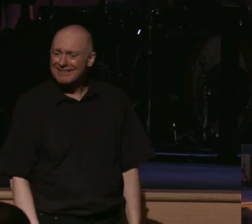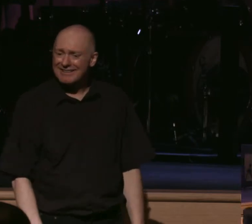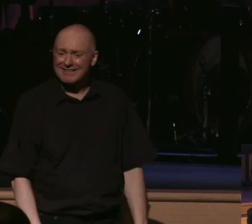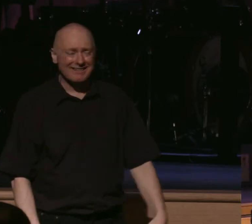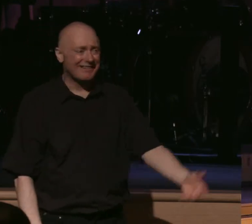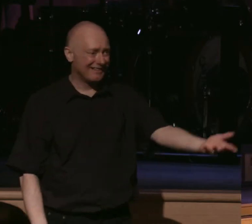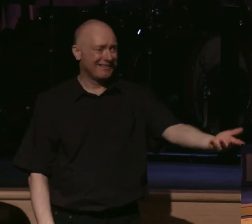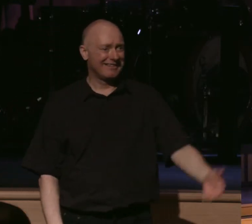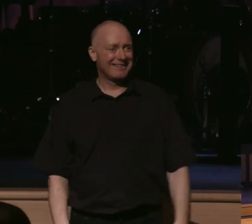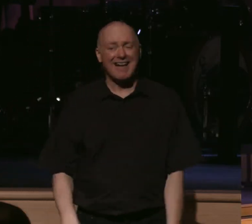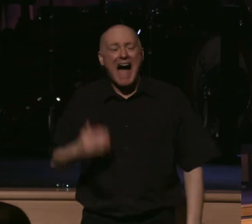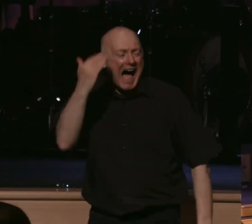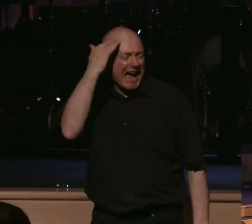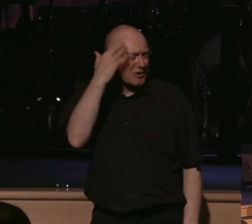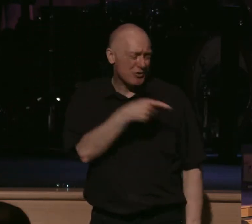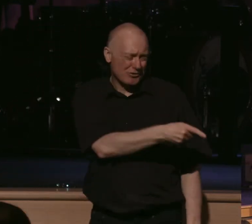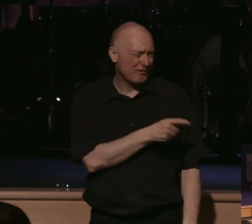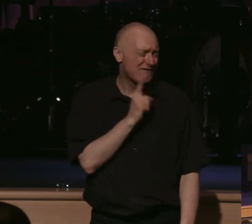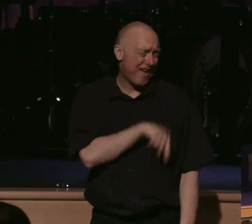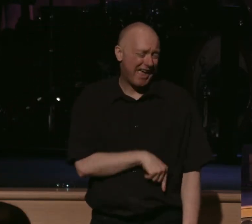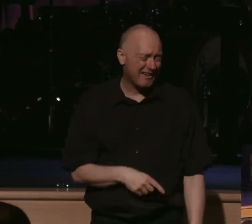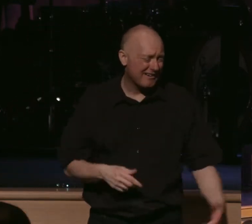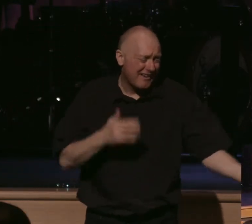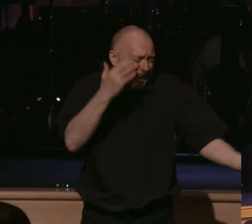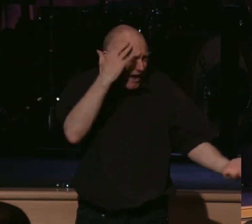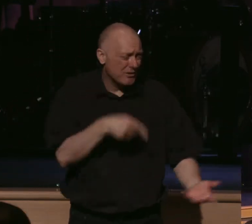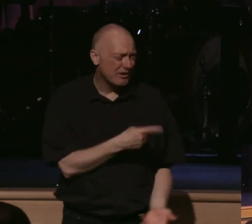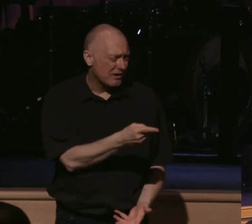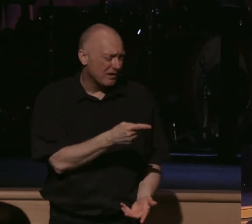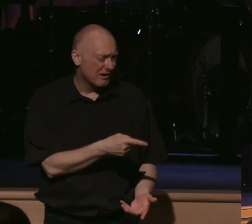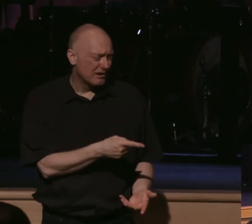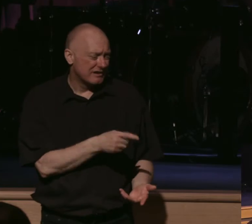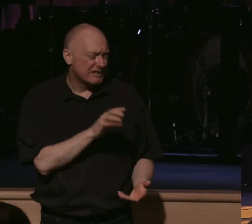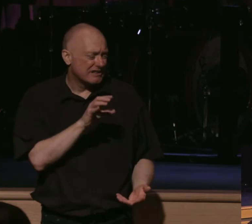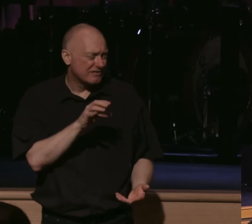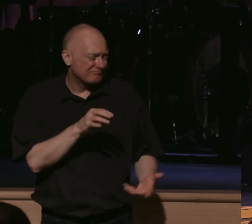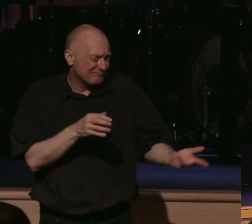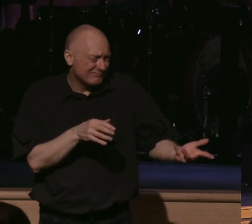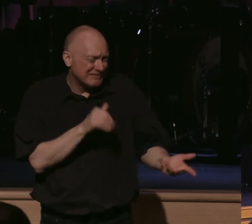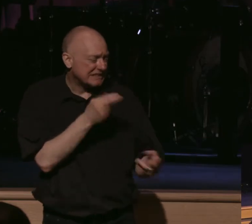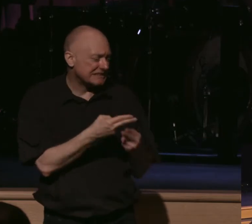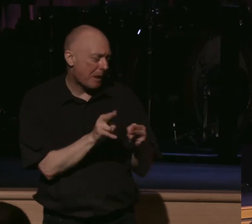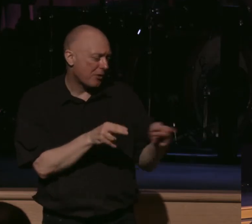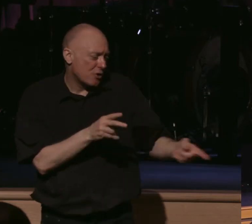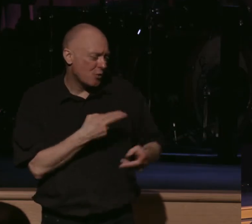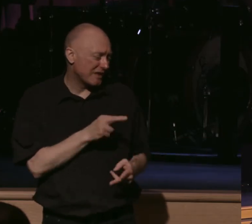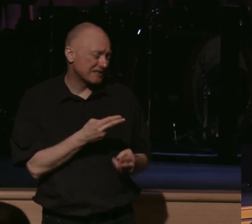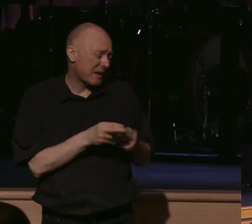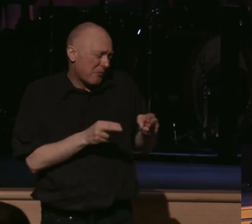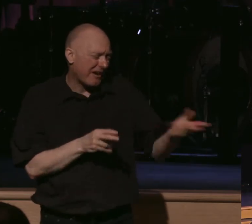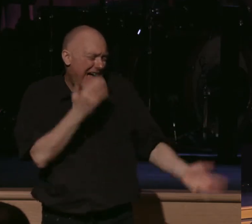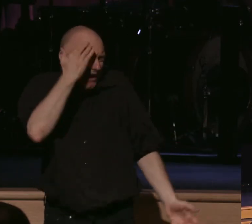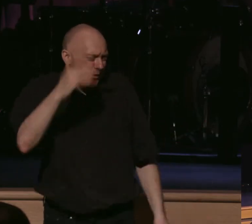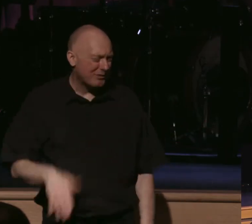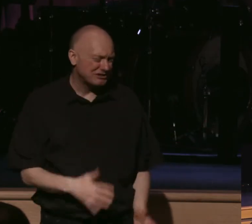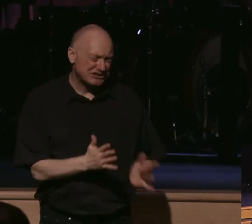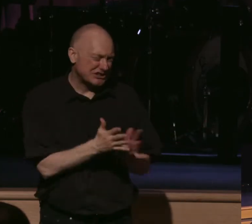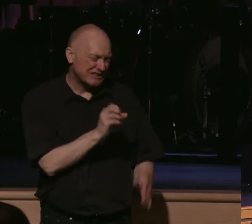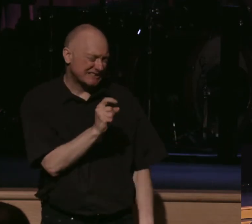there and says, yeah, I knew you were fake. That was just a phase. It just a phase. He's not the real deal. See, all that Jesus stuff. was